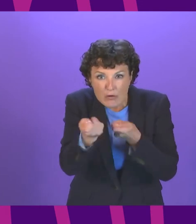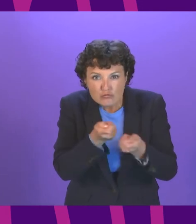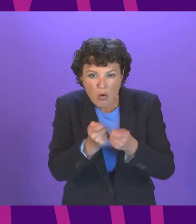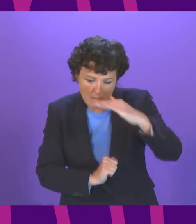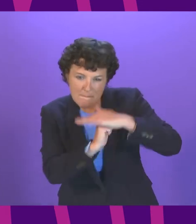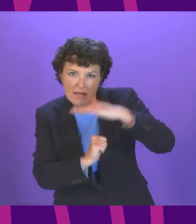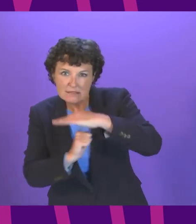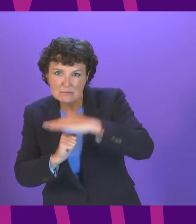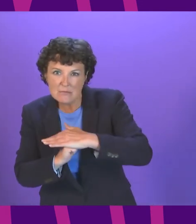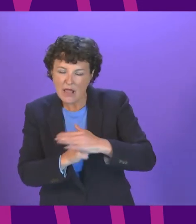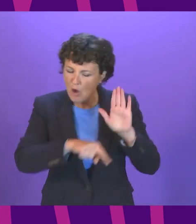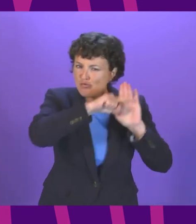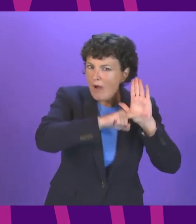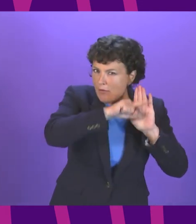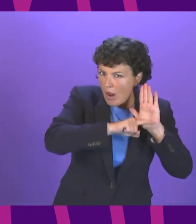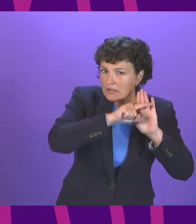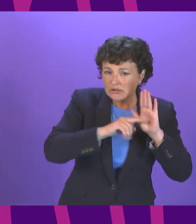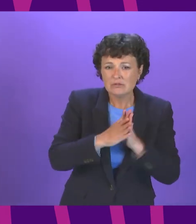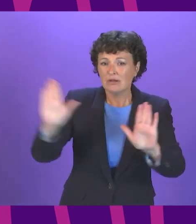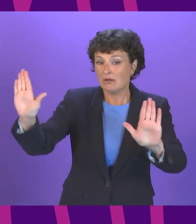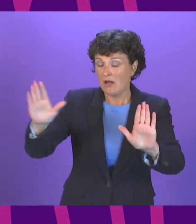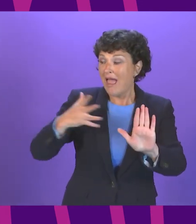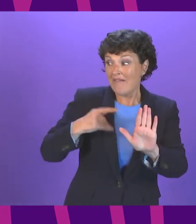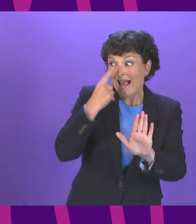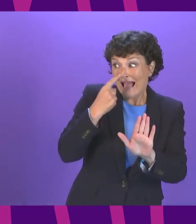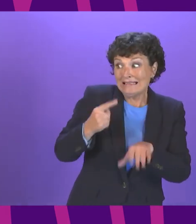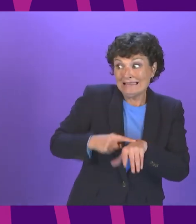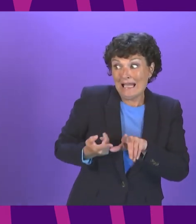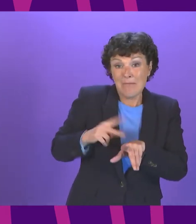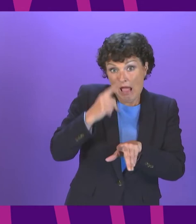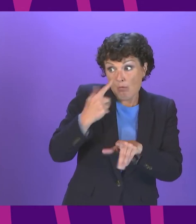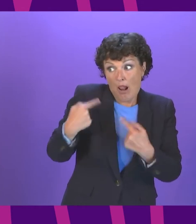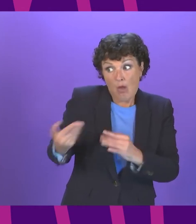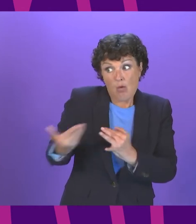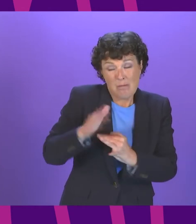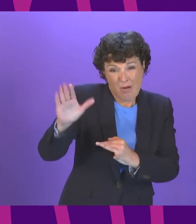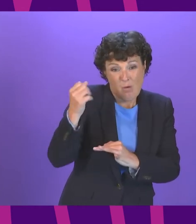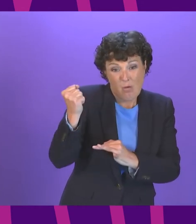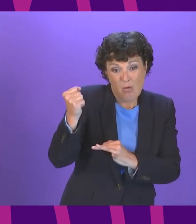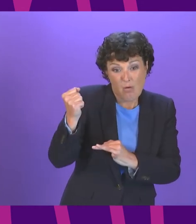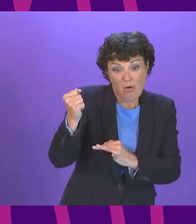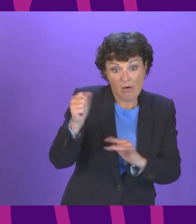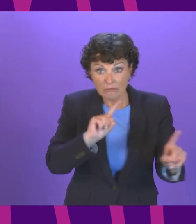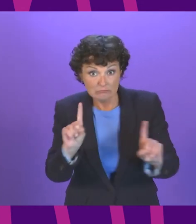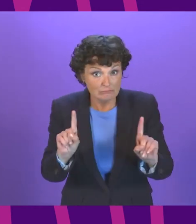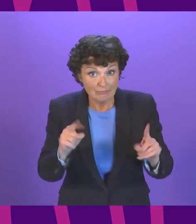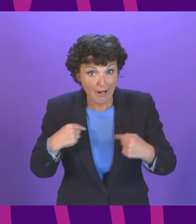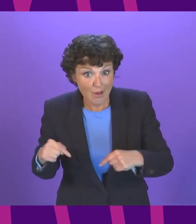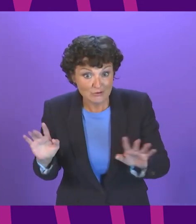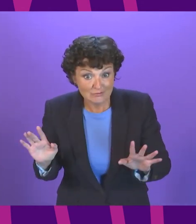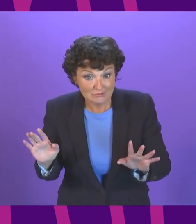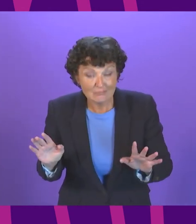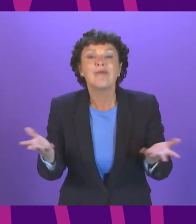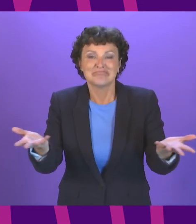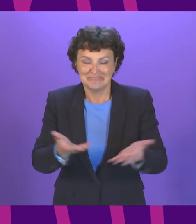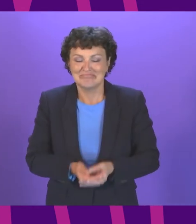commits if I've got a brief amount of if I can get a time back I'll take a brief intervention yes Sue Weber